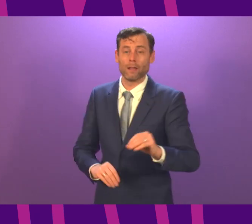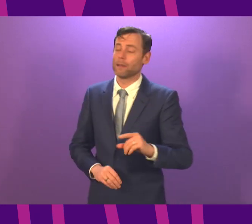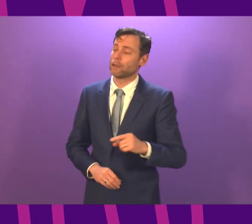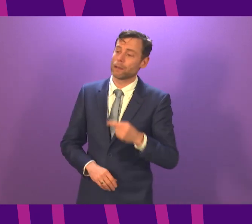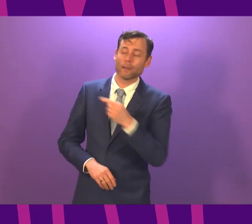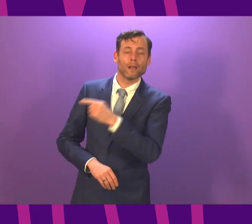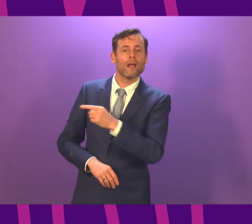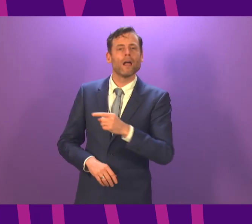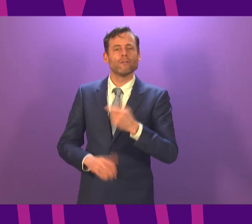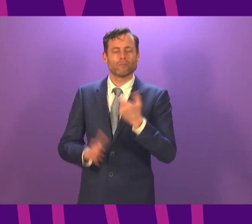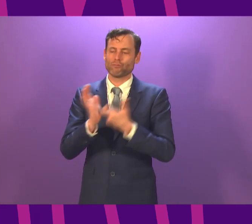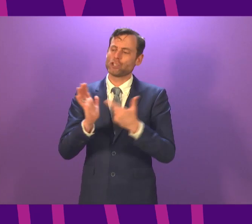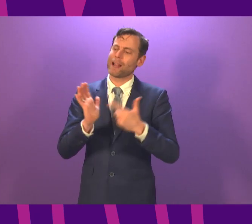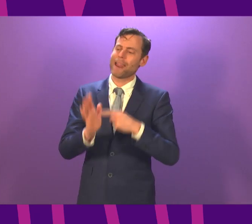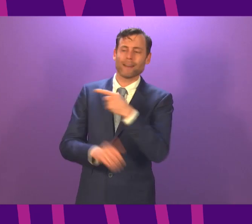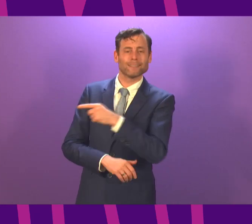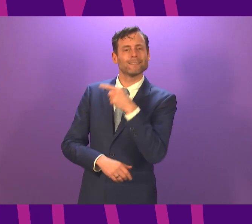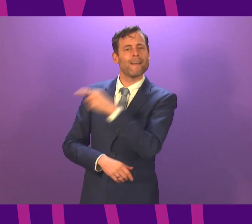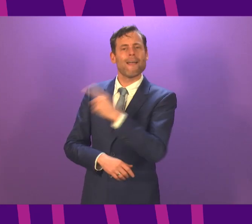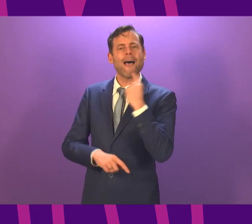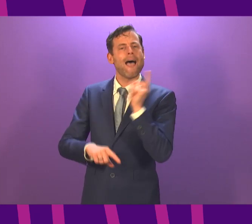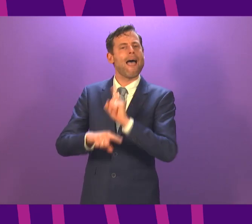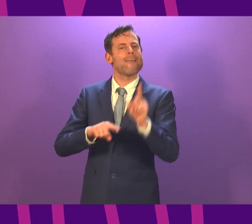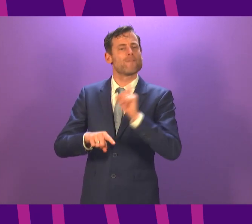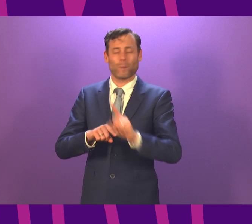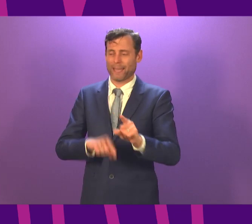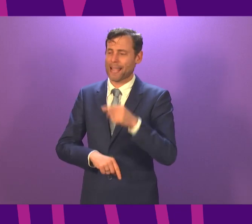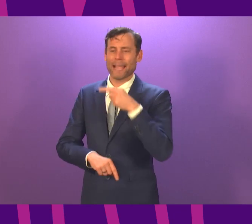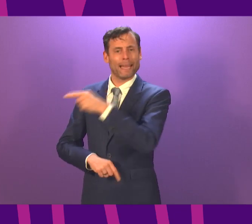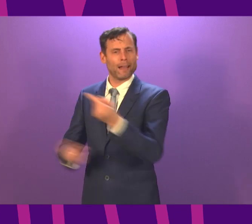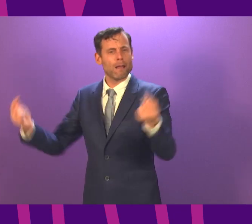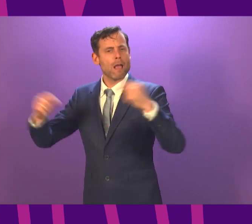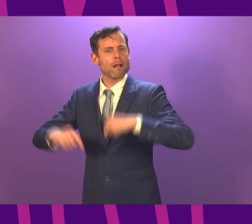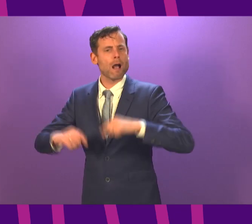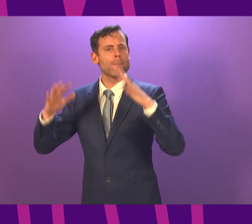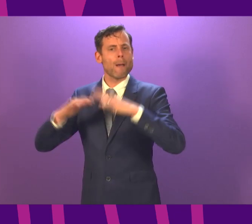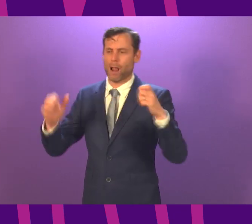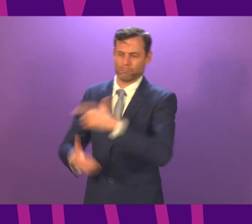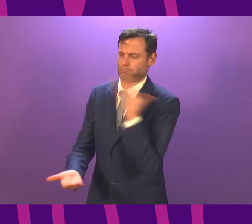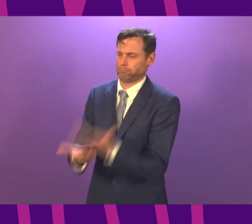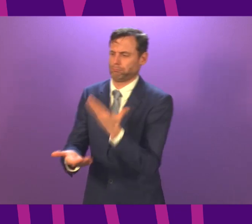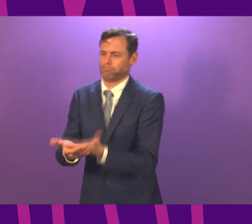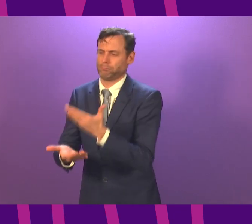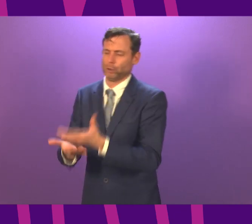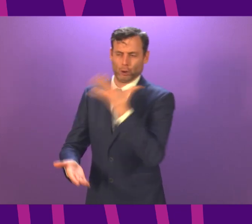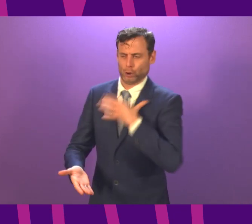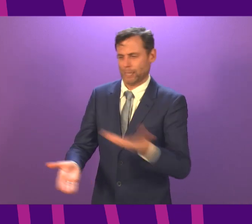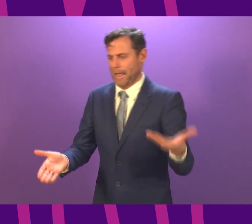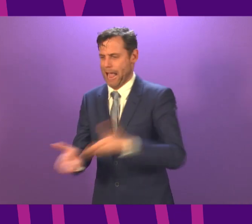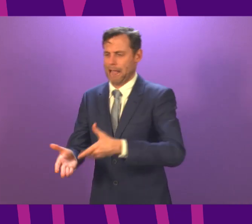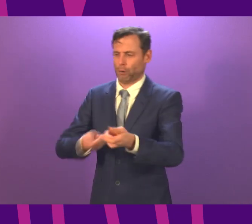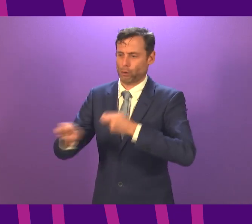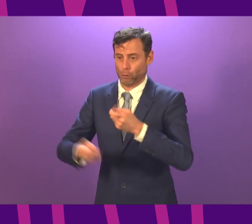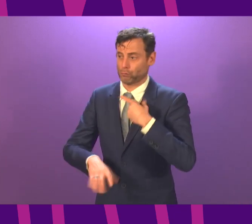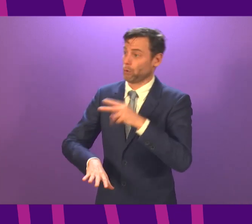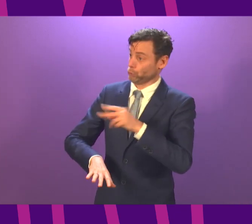the government to do. It has gone from easing restrictions to more severe restrictions. So these things are difficult but I understand the importance of it. Before I come